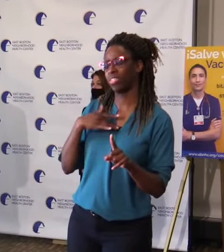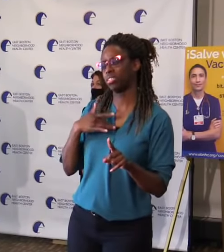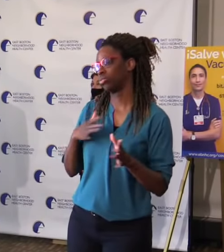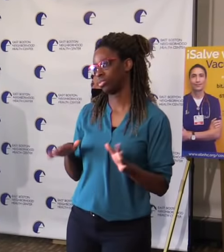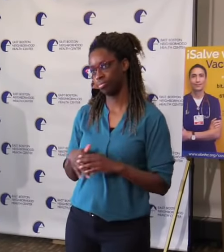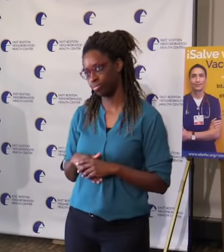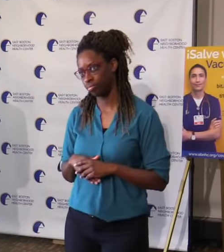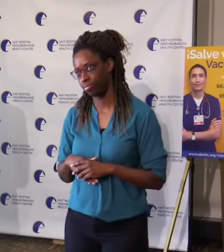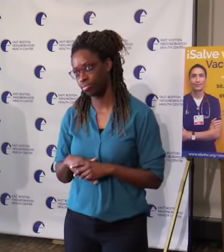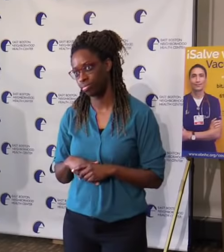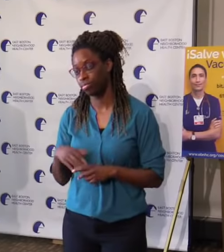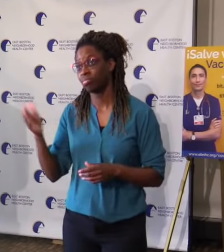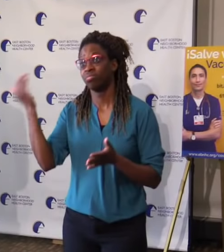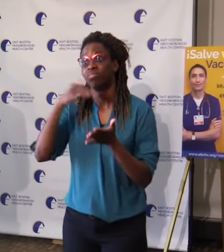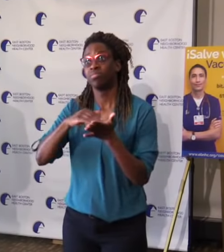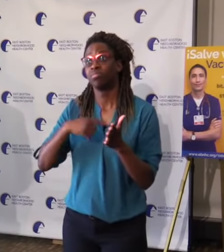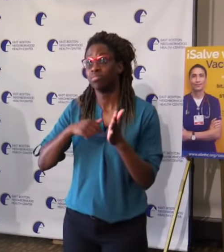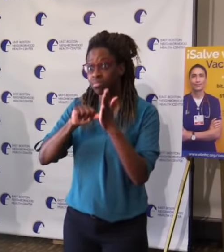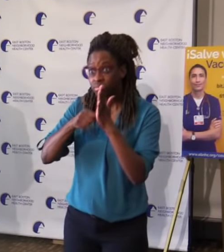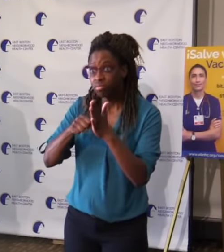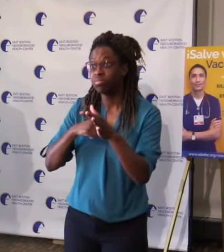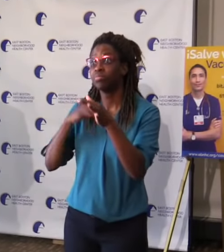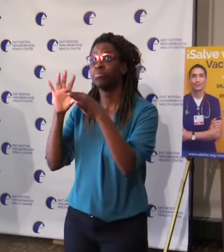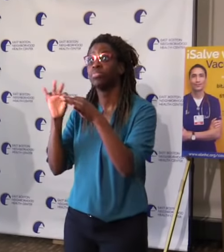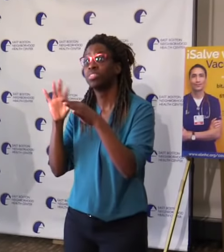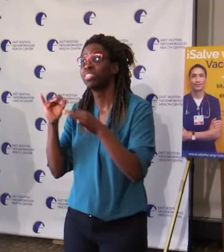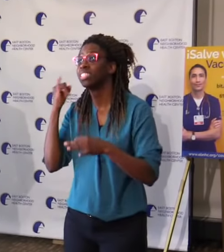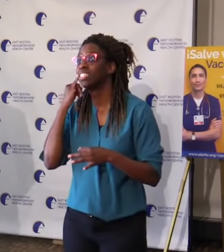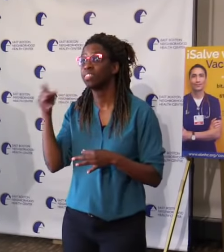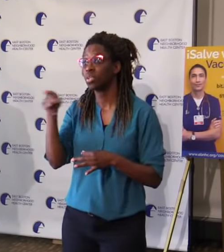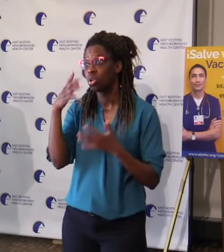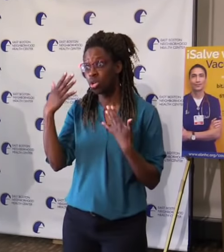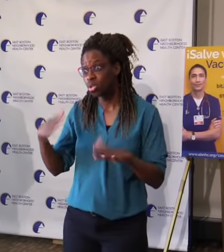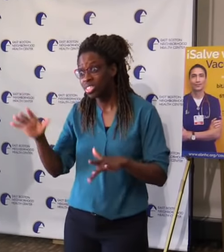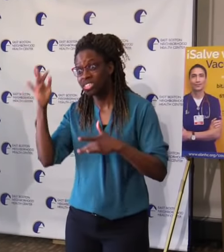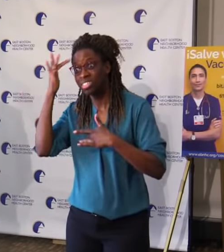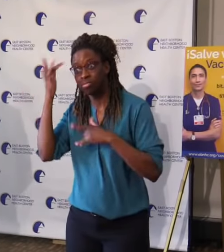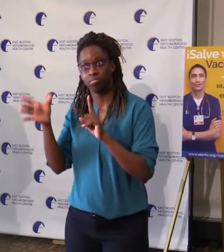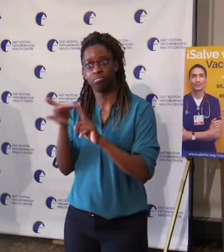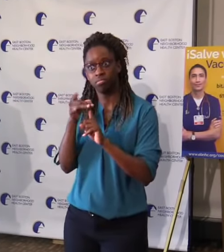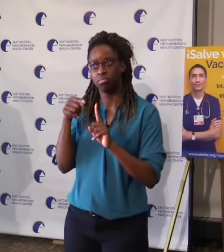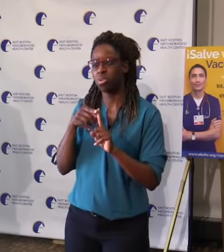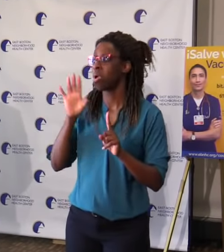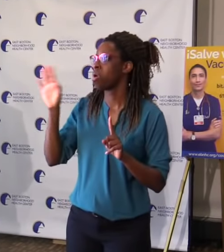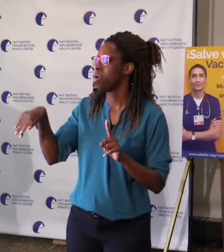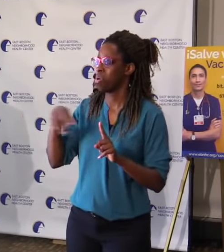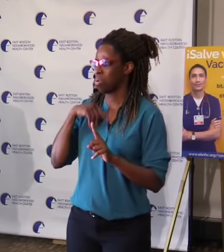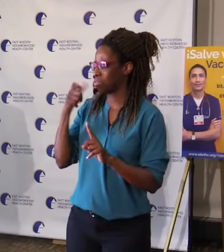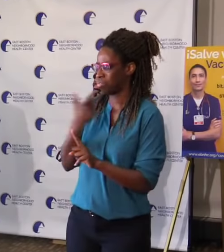doesn't mean you shouldn't get the vaccine is because some of the communities that have been hardest hit,